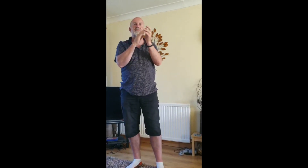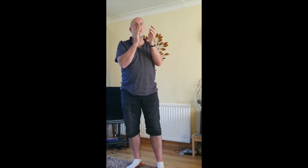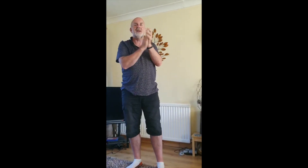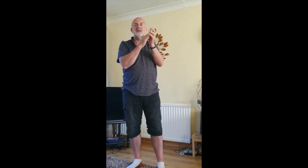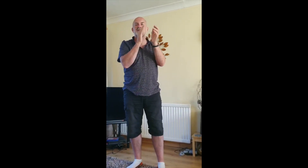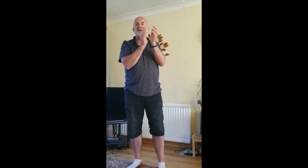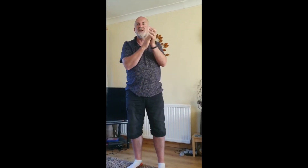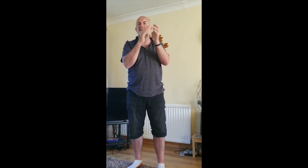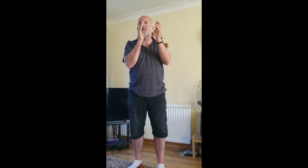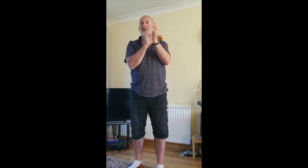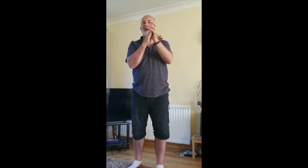amazing plan